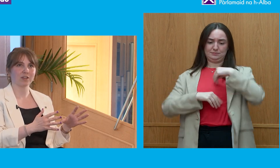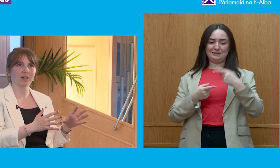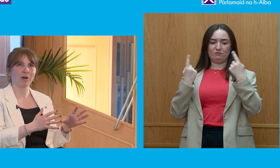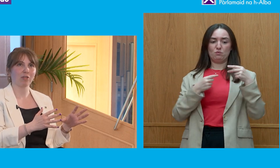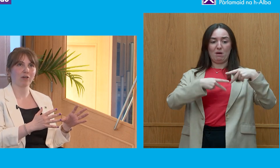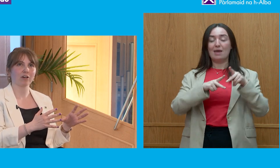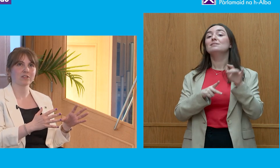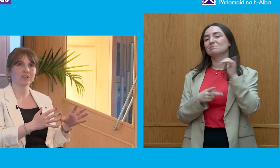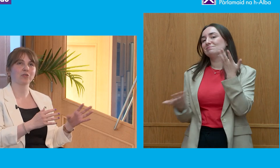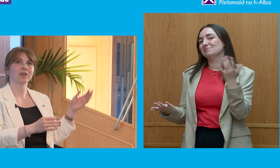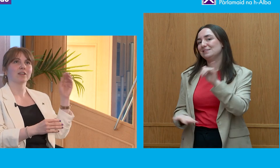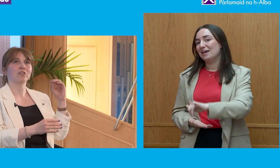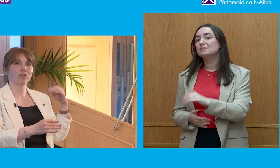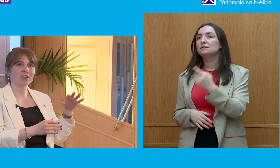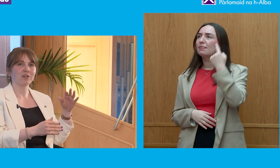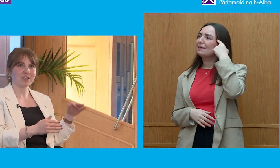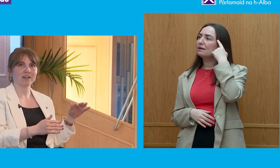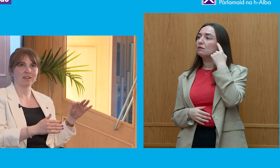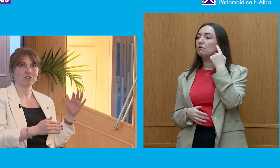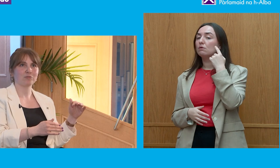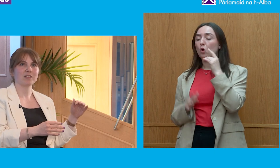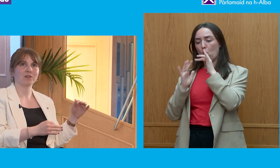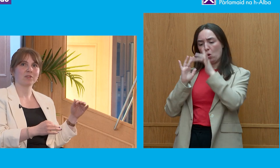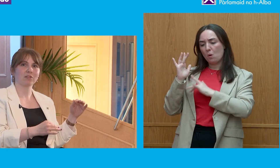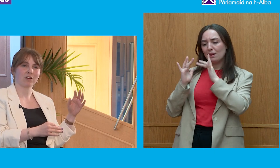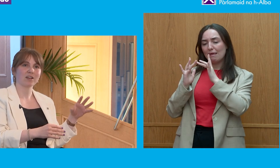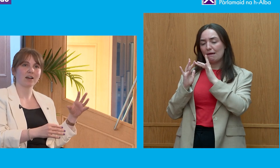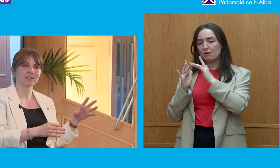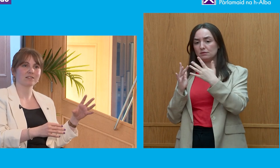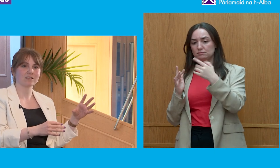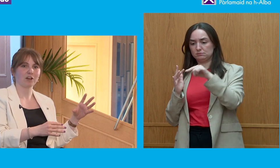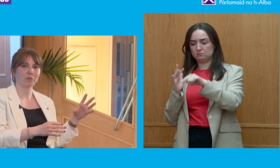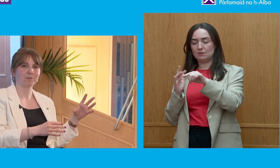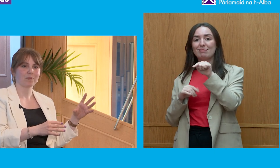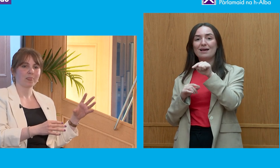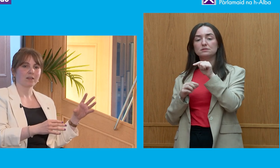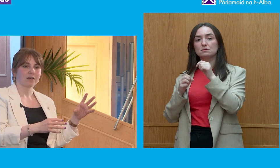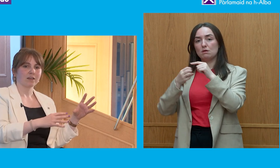a third, no, the online media and social media are the third highest,